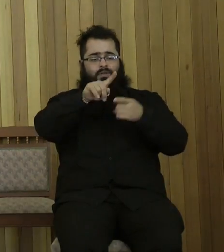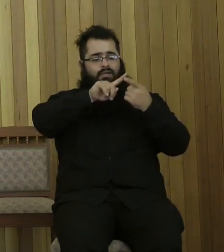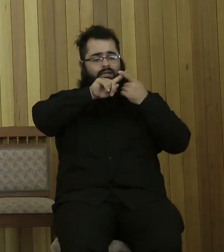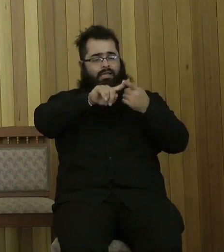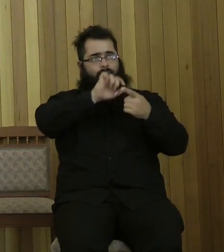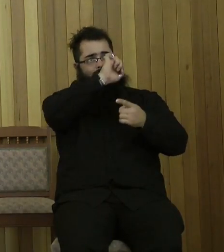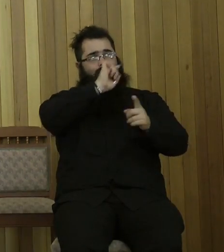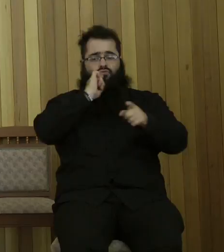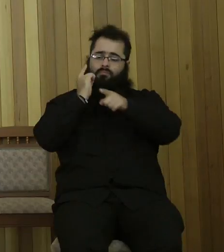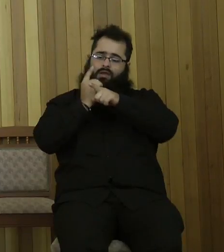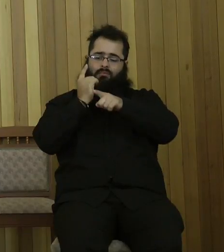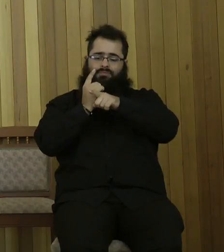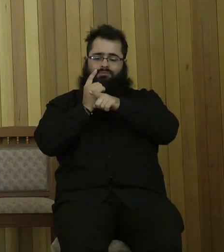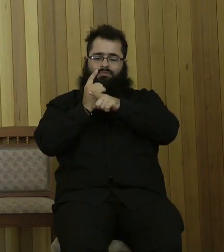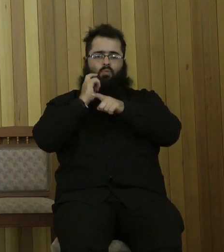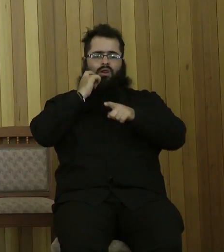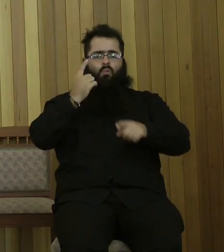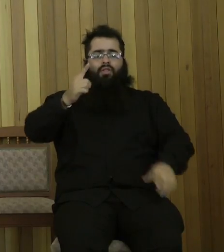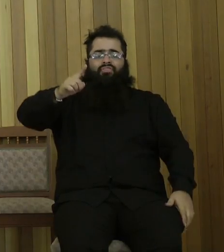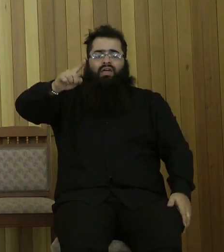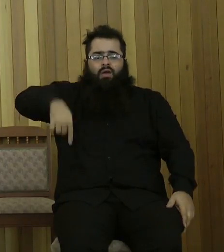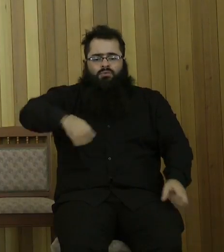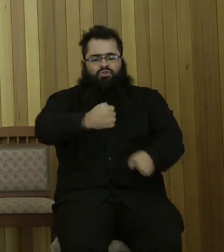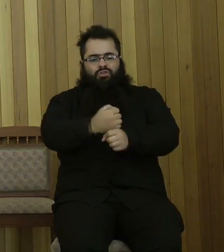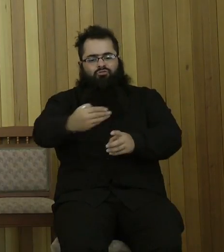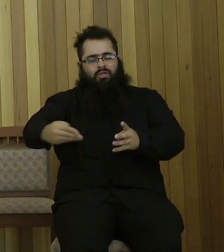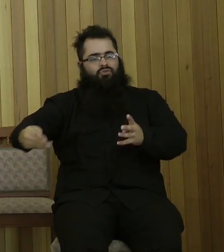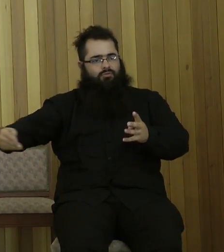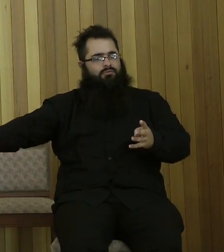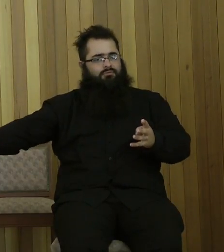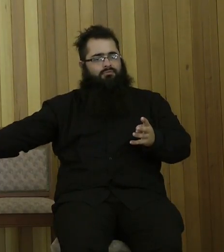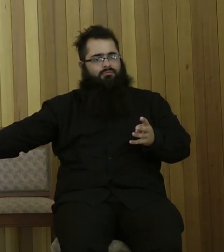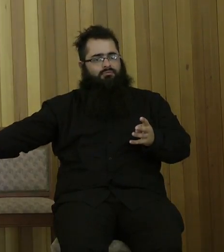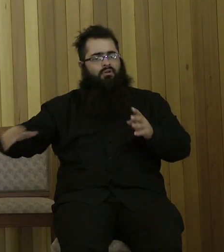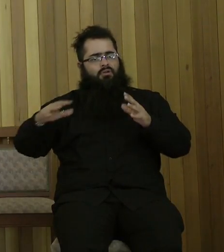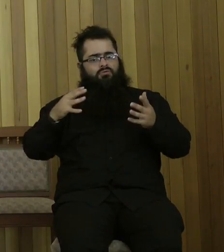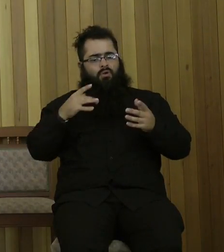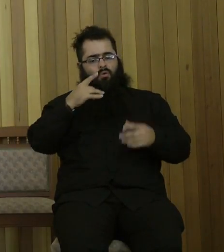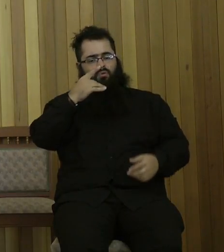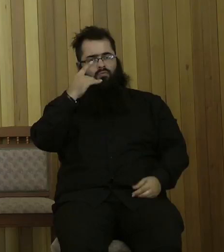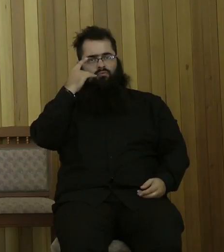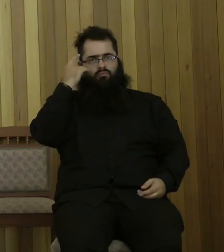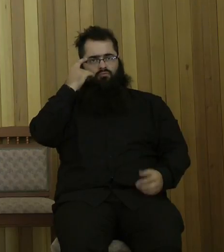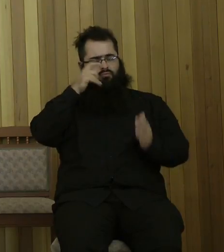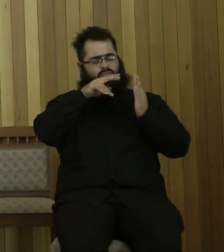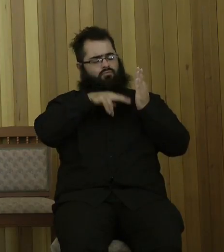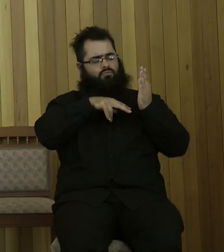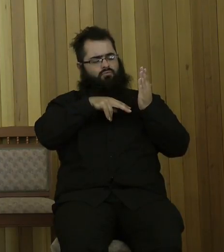for a thousand generations. So, we put that in context. But here we just find that we have a God who is a God of mercy.